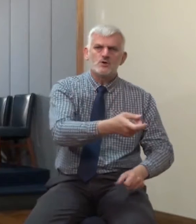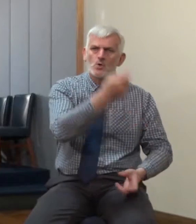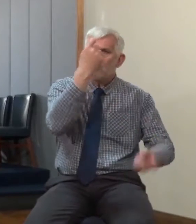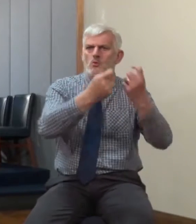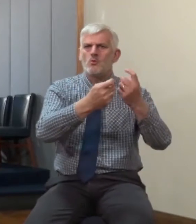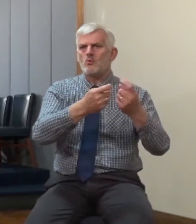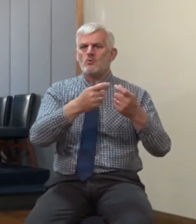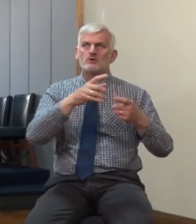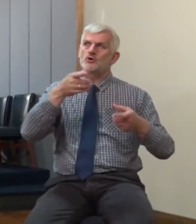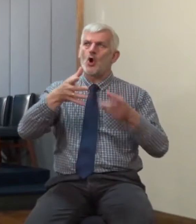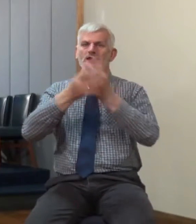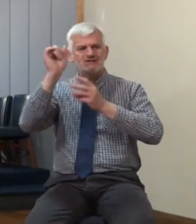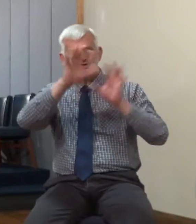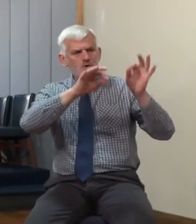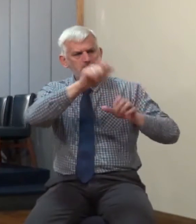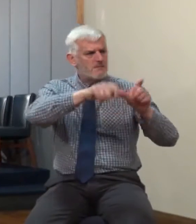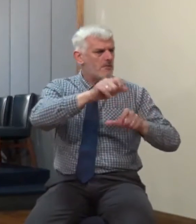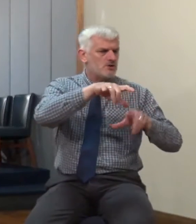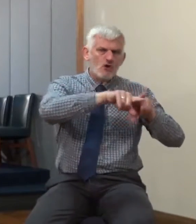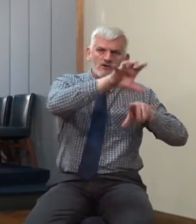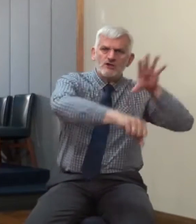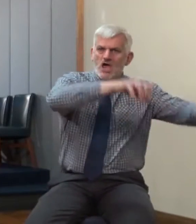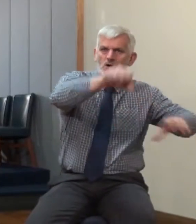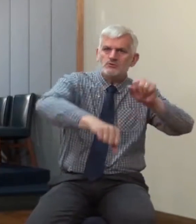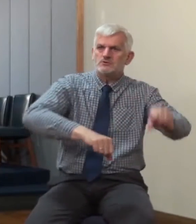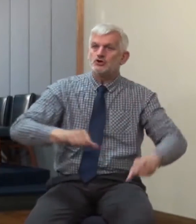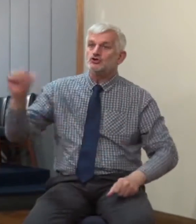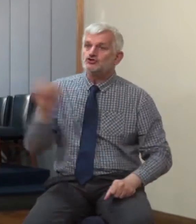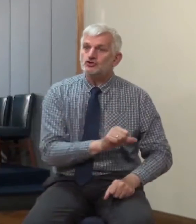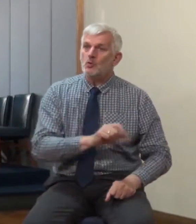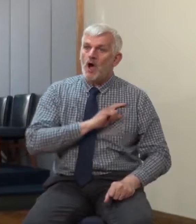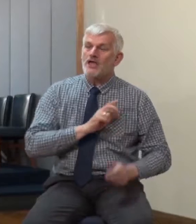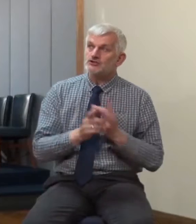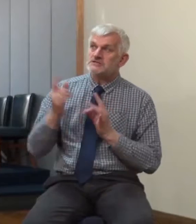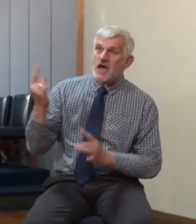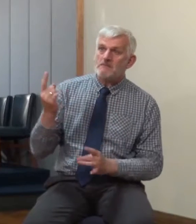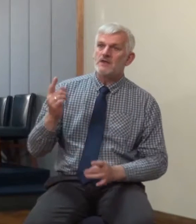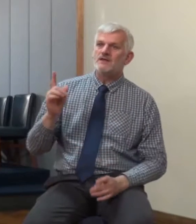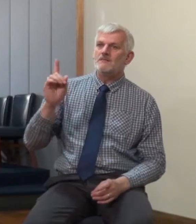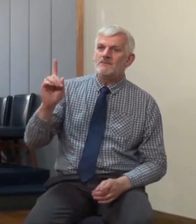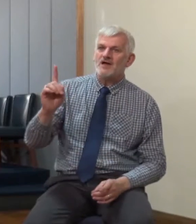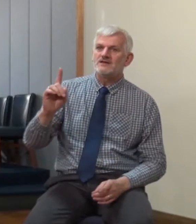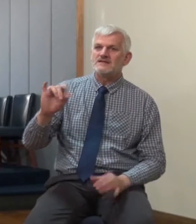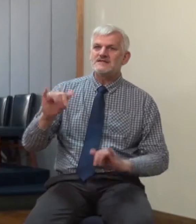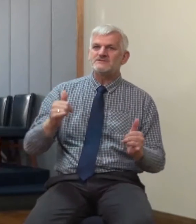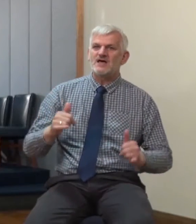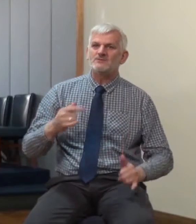again. And yet we are too easily consumed by the affairs of this life. And particularly so in